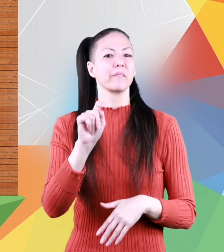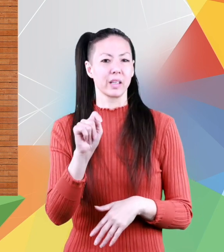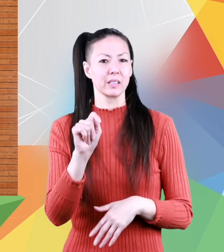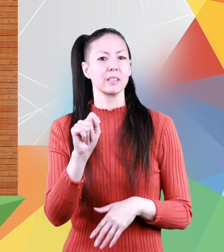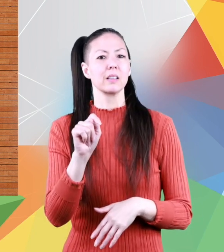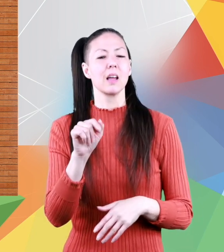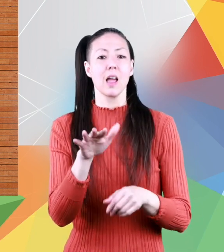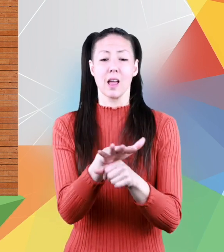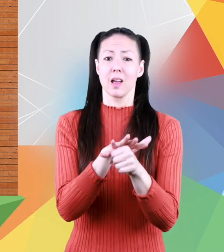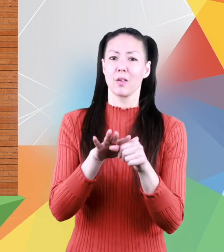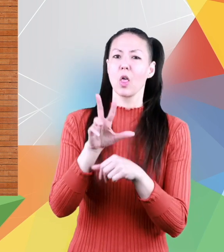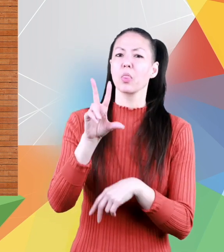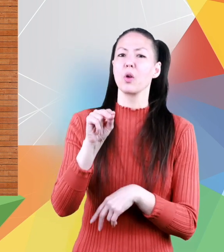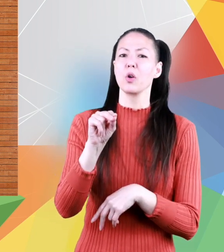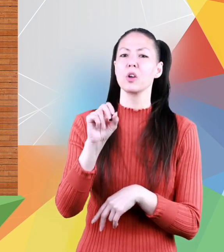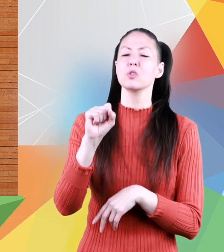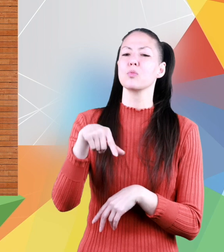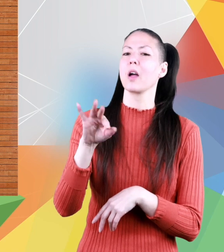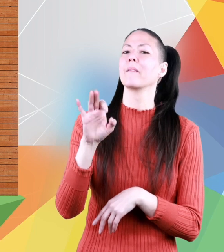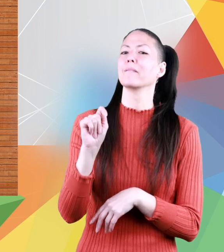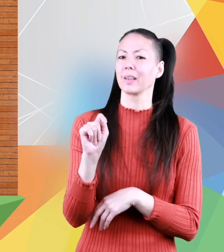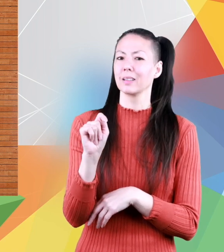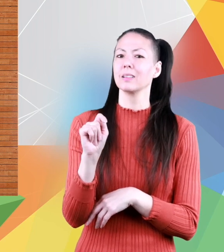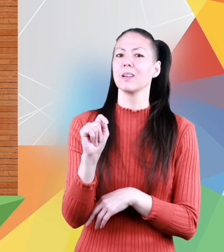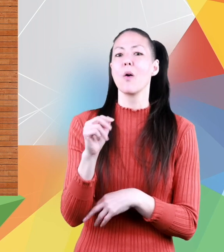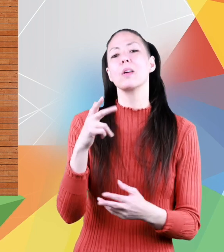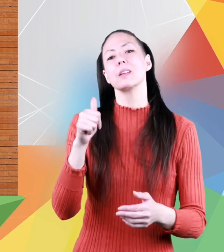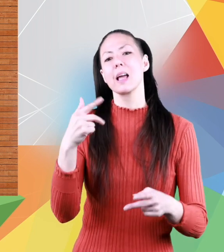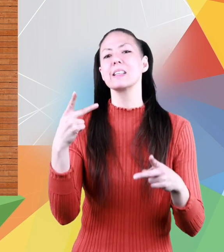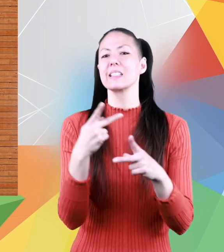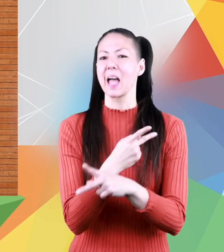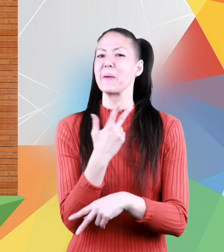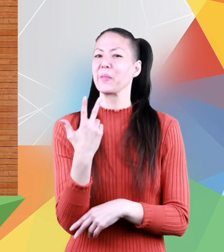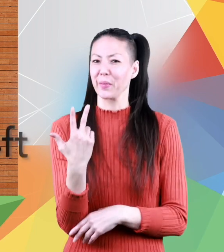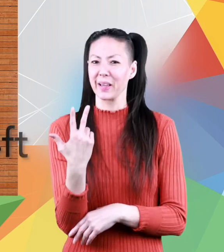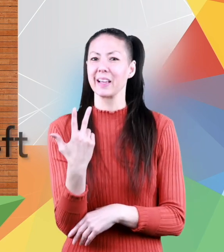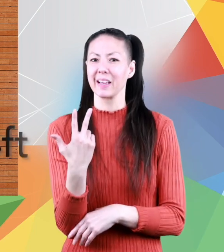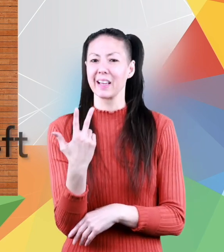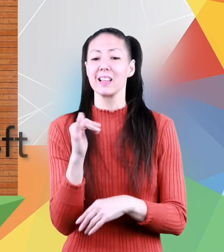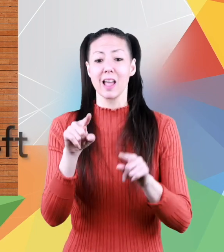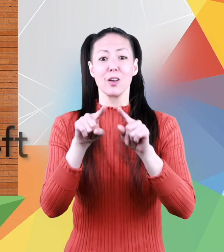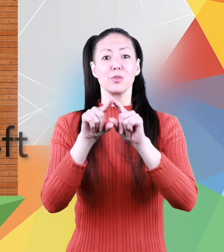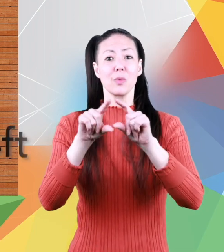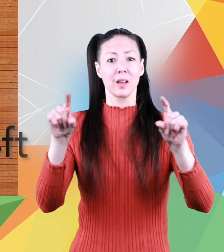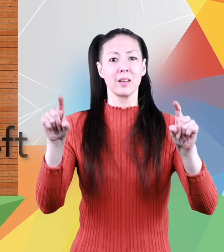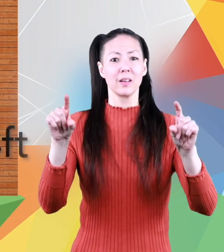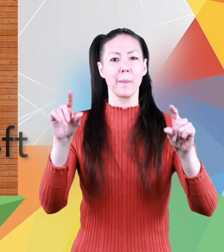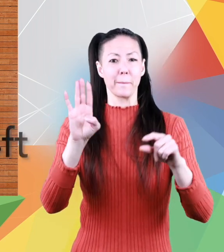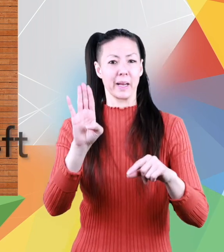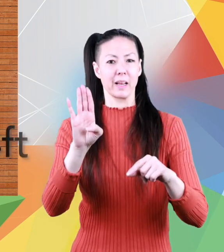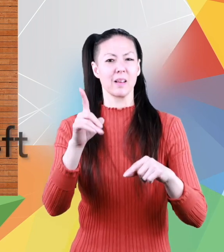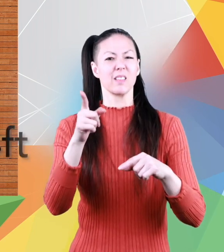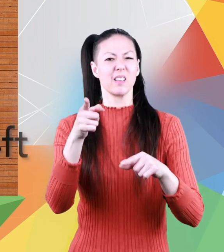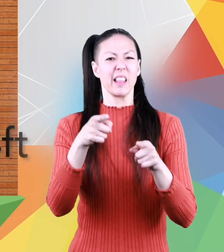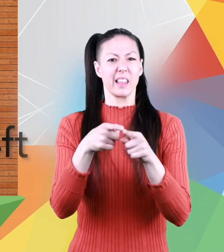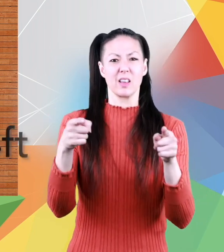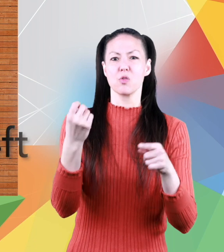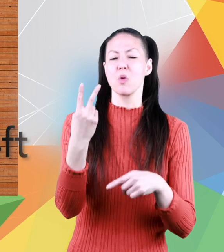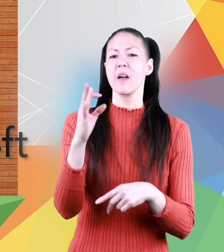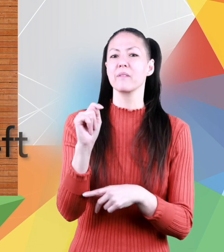its area is 30 square feet or 10 times 3. rectangle b has a length of 12 feet and a